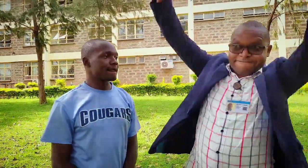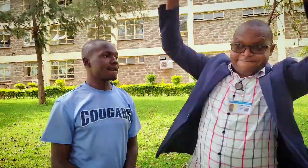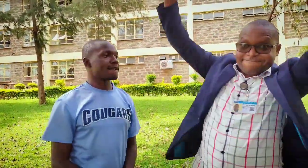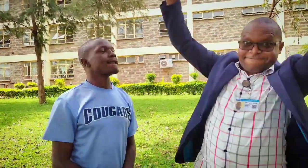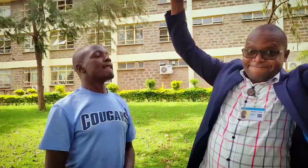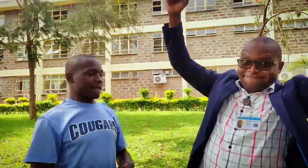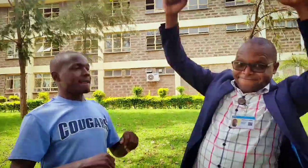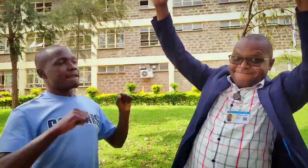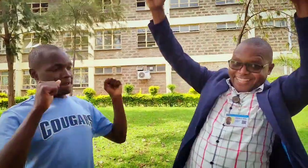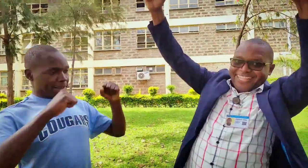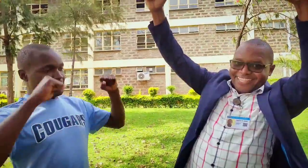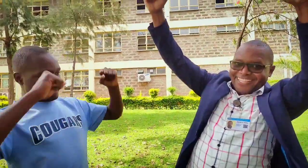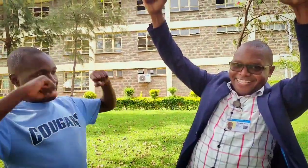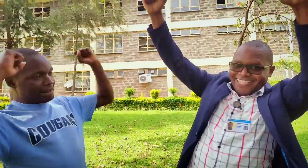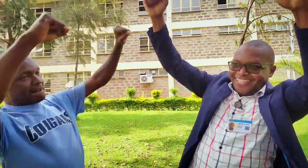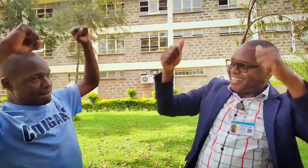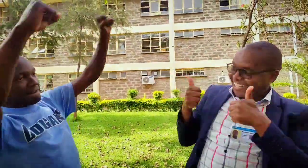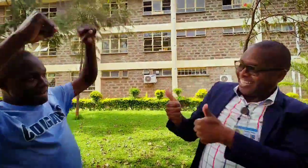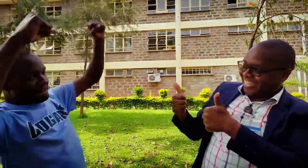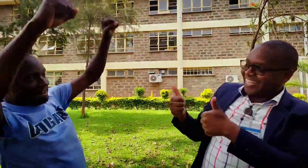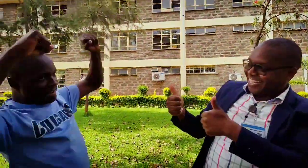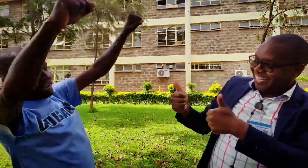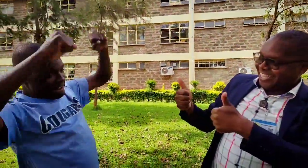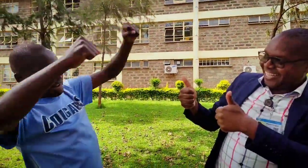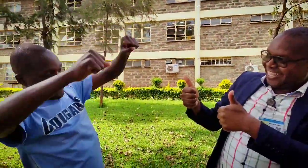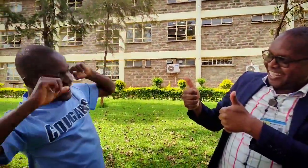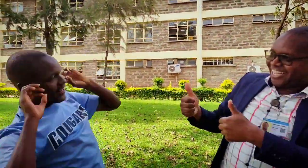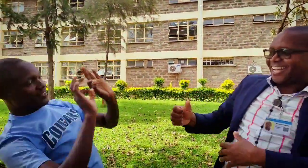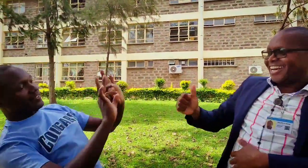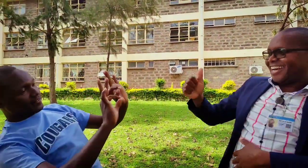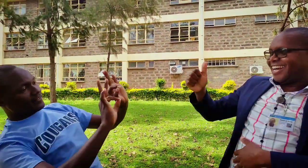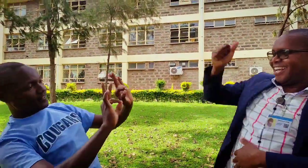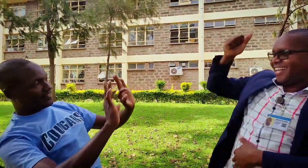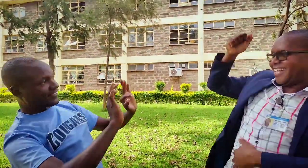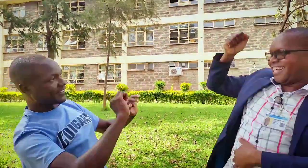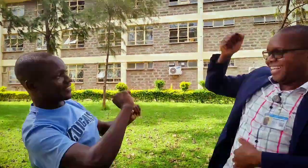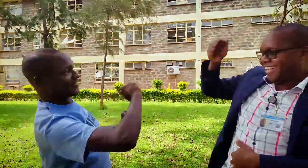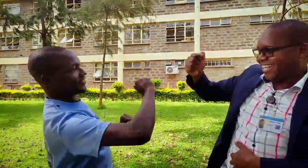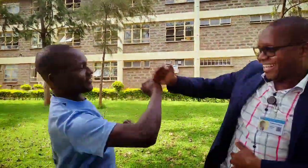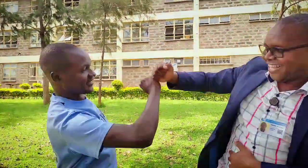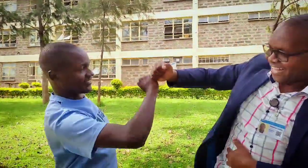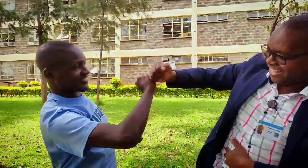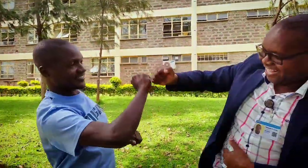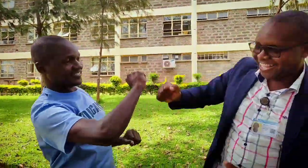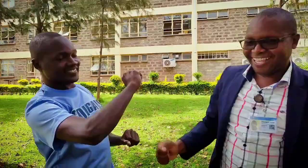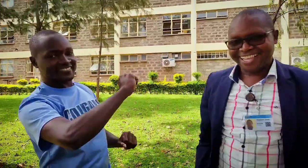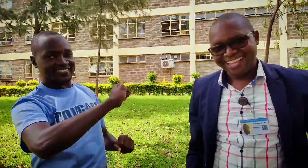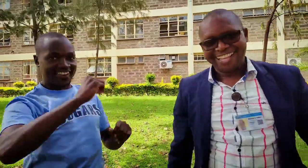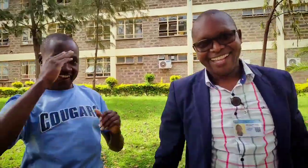let's celebrate deaf awareness week sidika here voicing goodbye see you in my next video